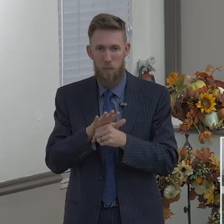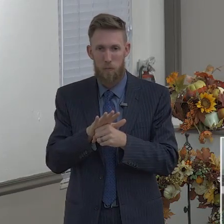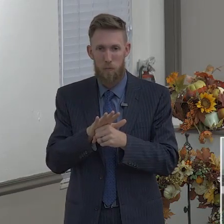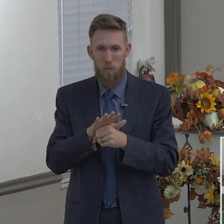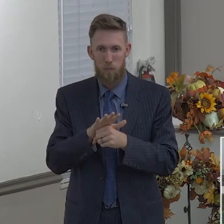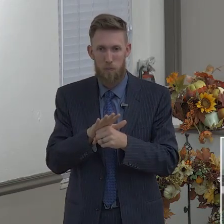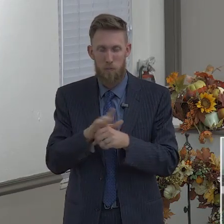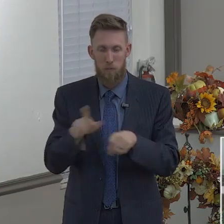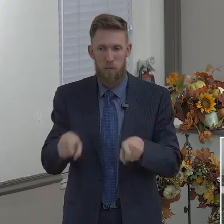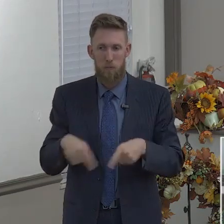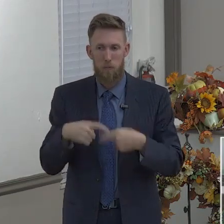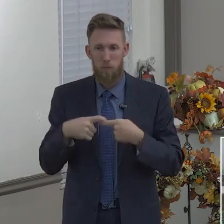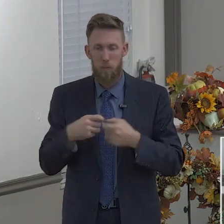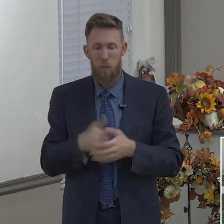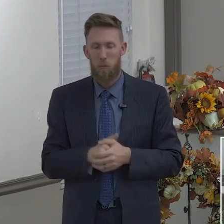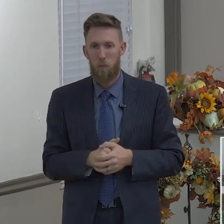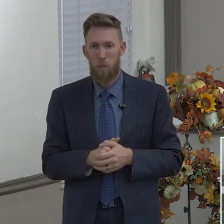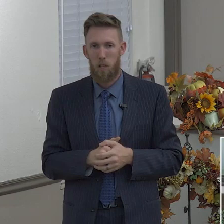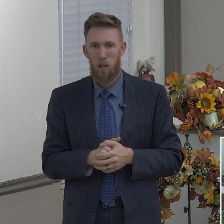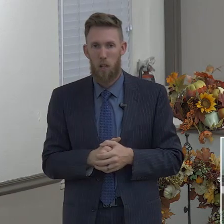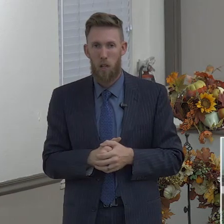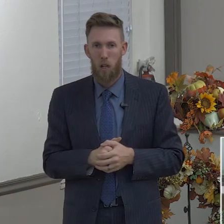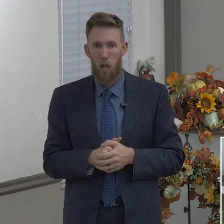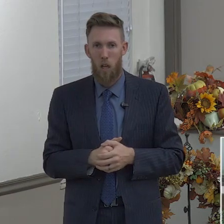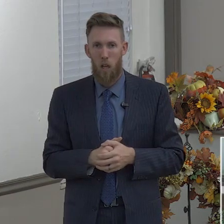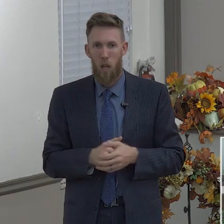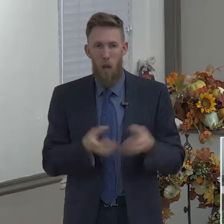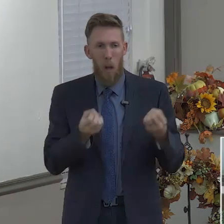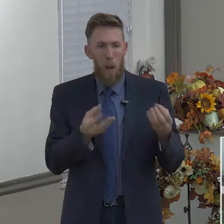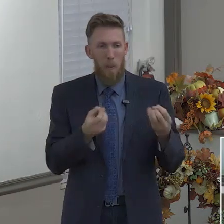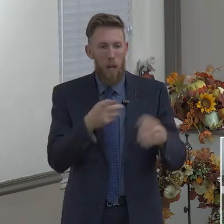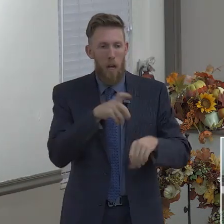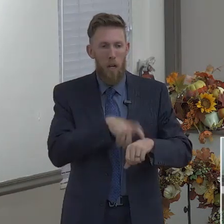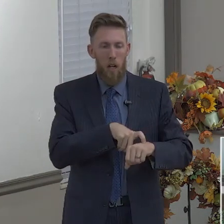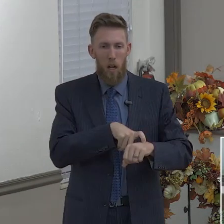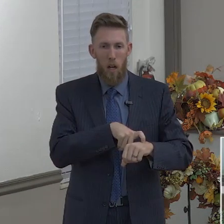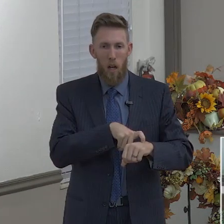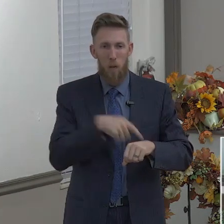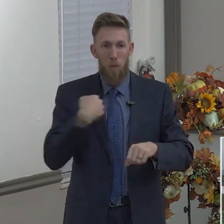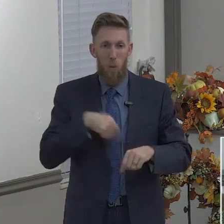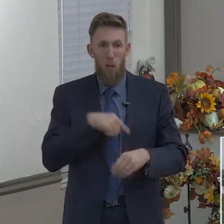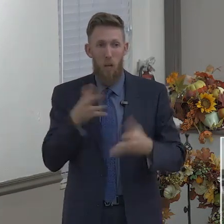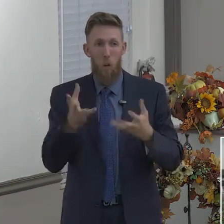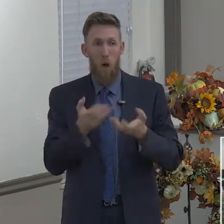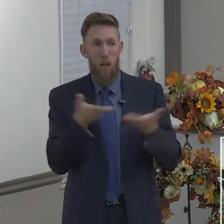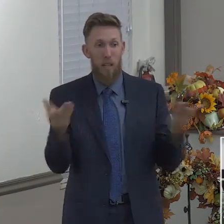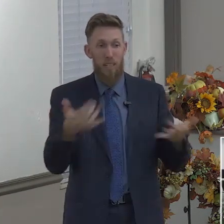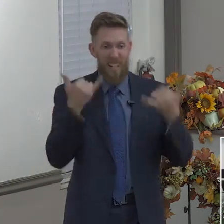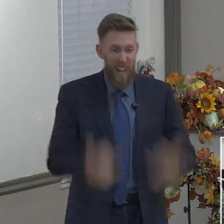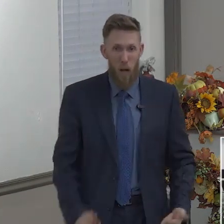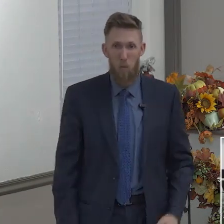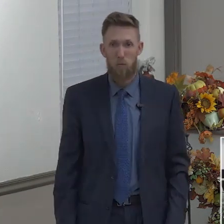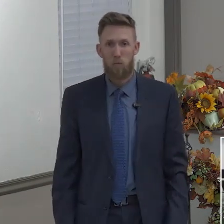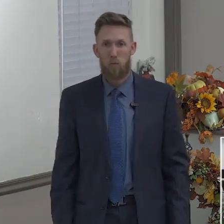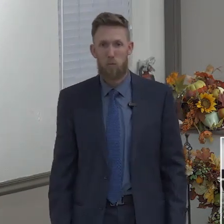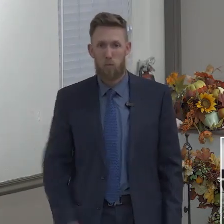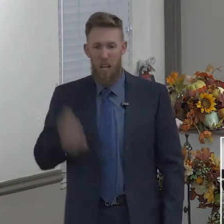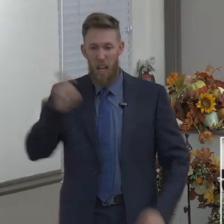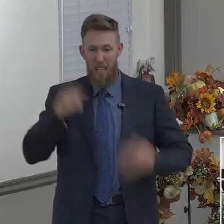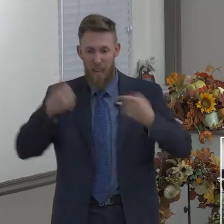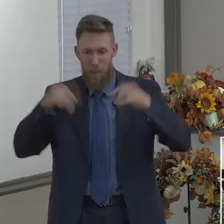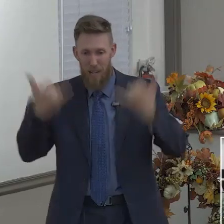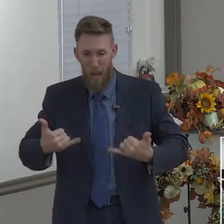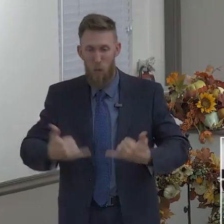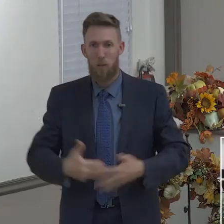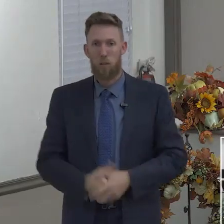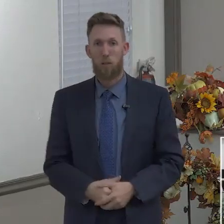the promise. So many times we want it right now. We want that, we want our kids to turn out. We